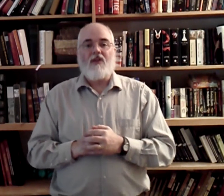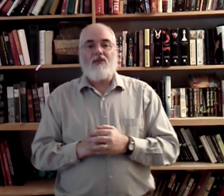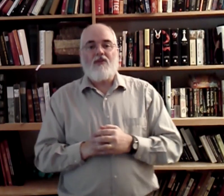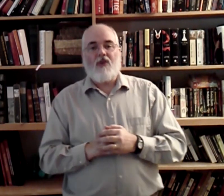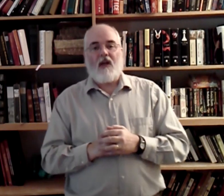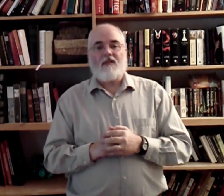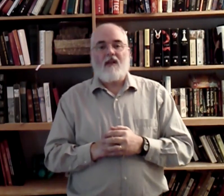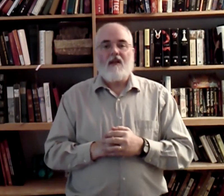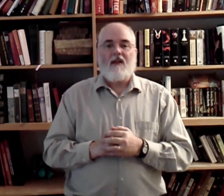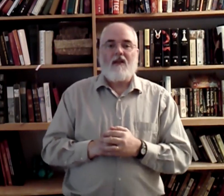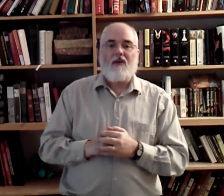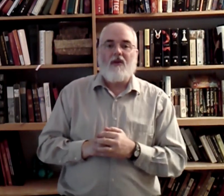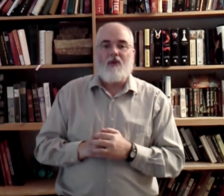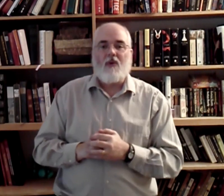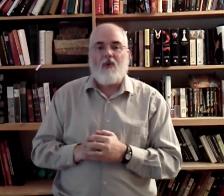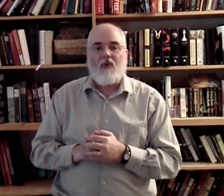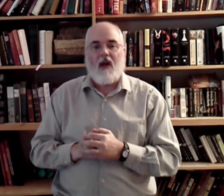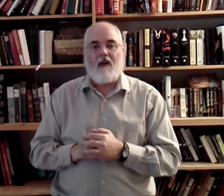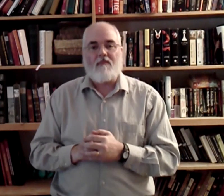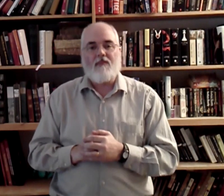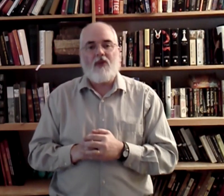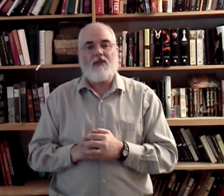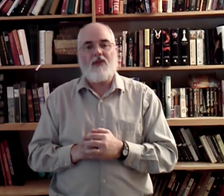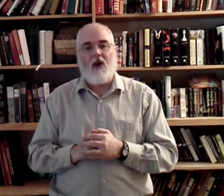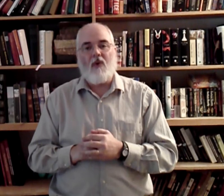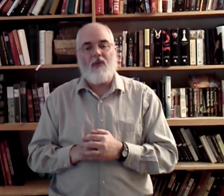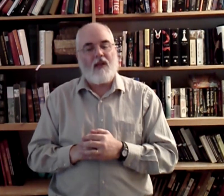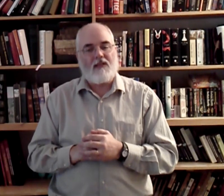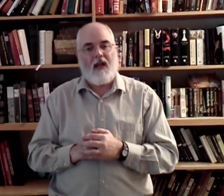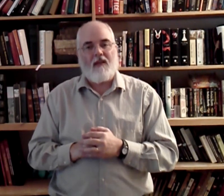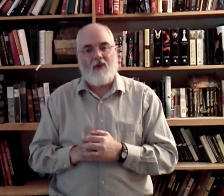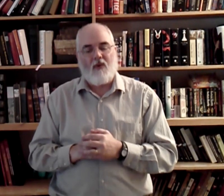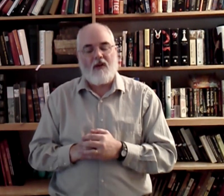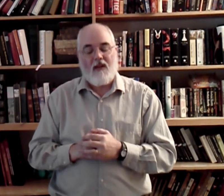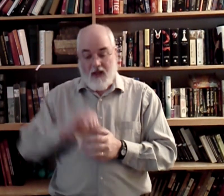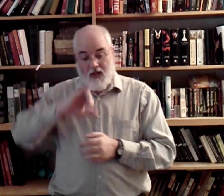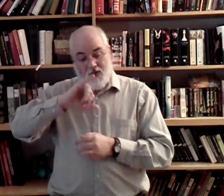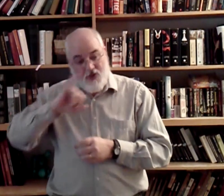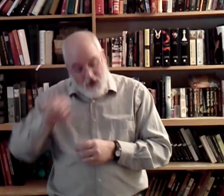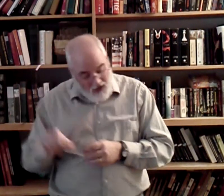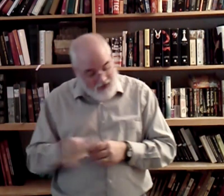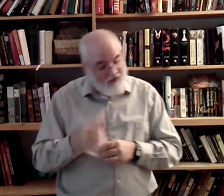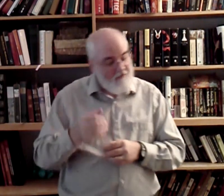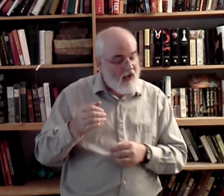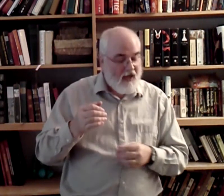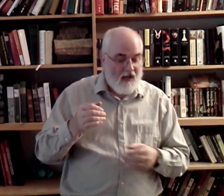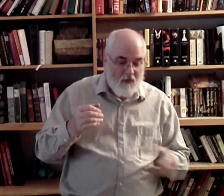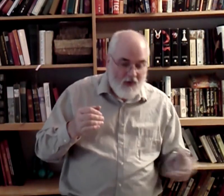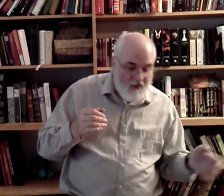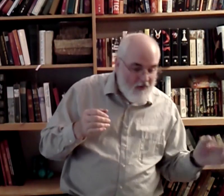Just. Just. To. Just. saith the Lord. Just. Again, leave the word two